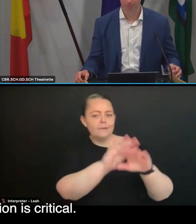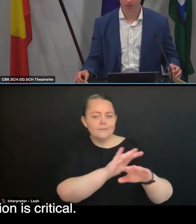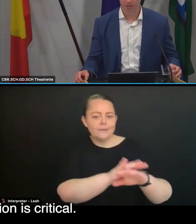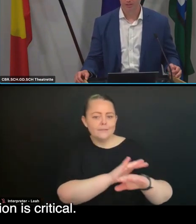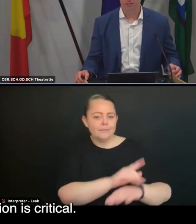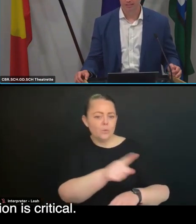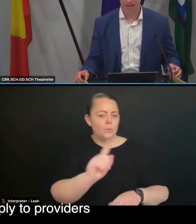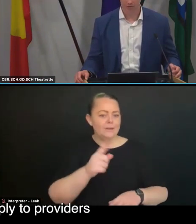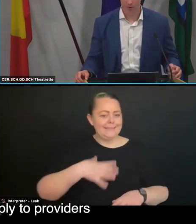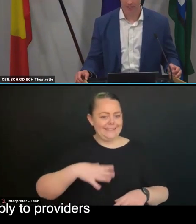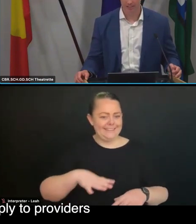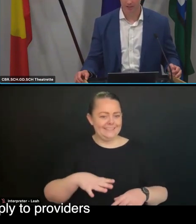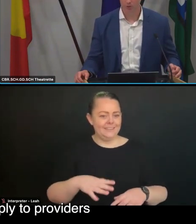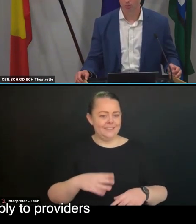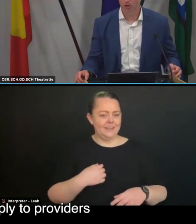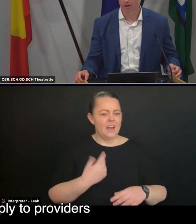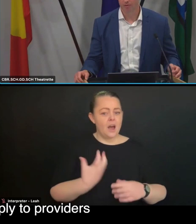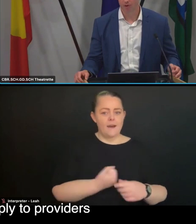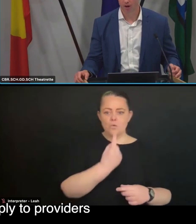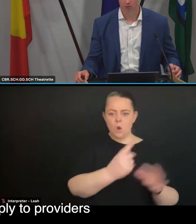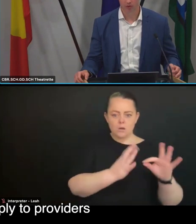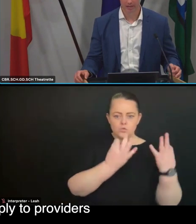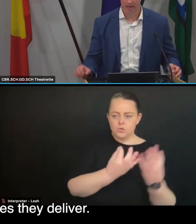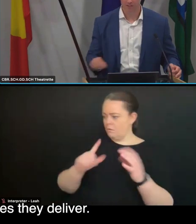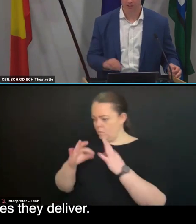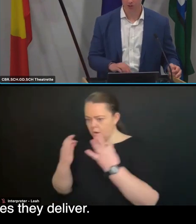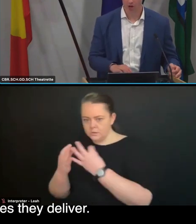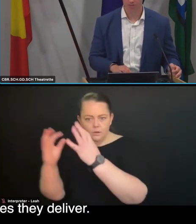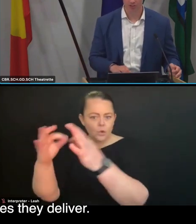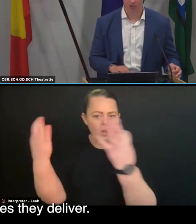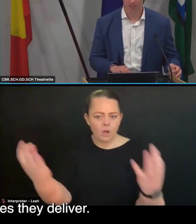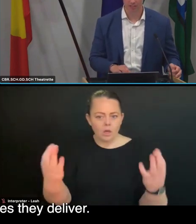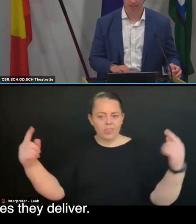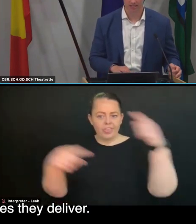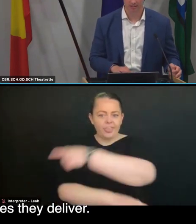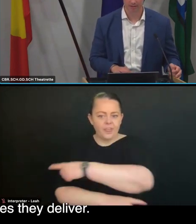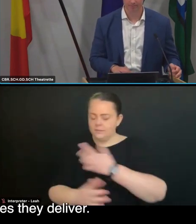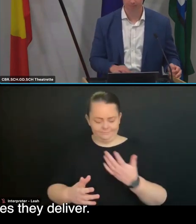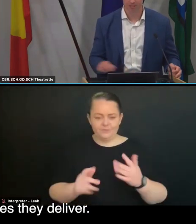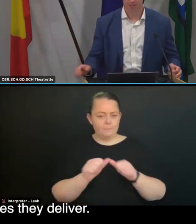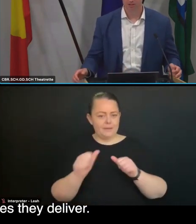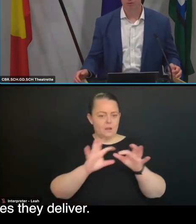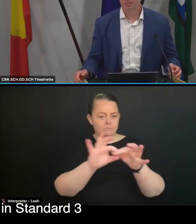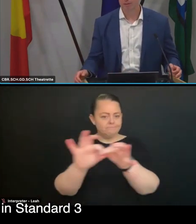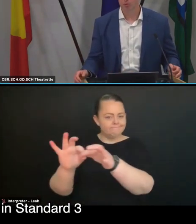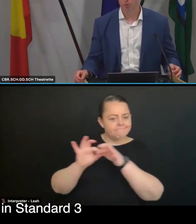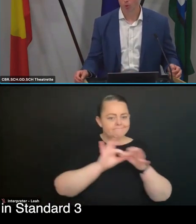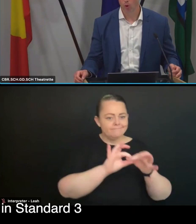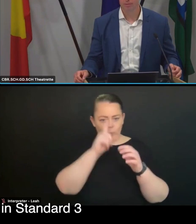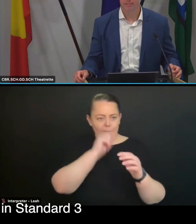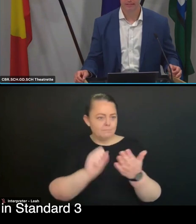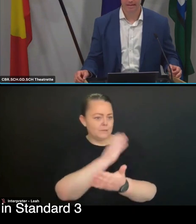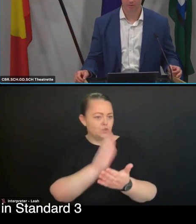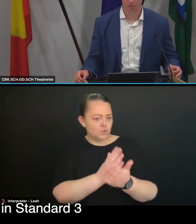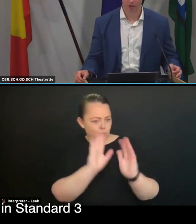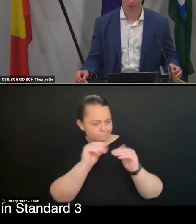critical. So standard three is intended to apply to providers regardless of the types of services they deliver. For example, the